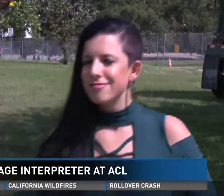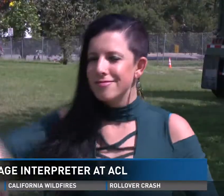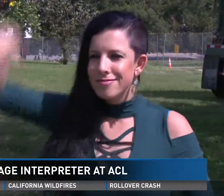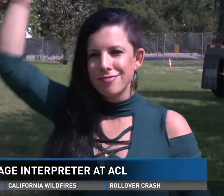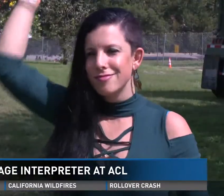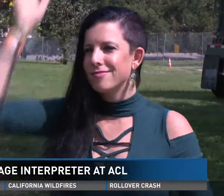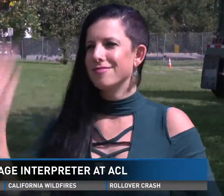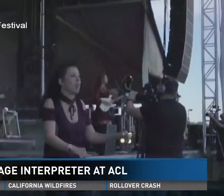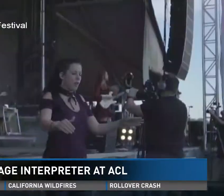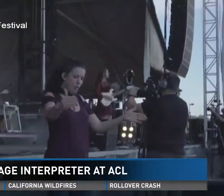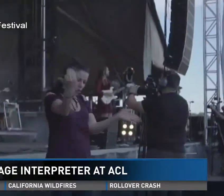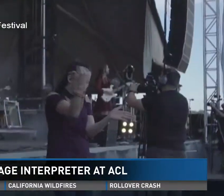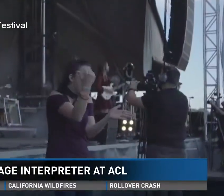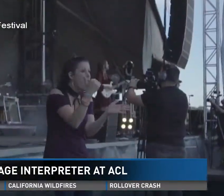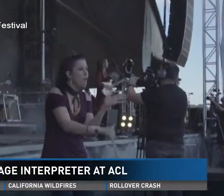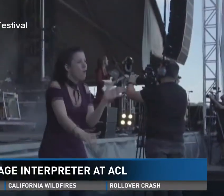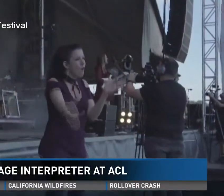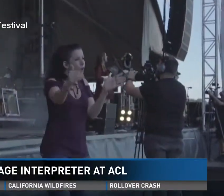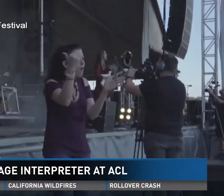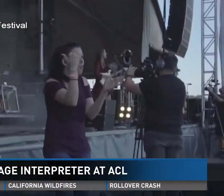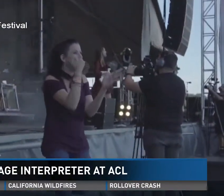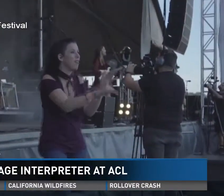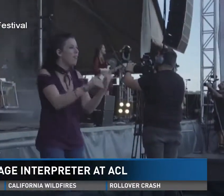knee-high. And doesn't plan on quitting anytime soon.